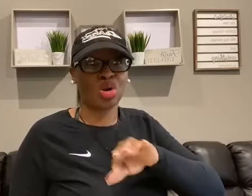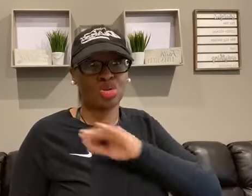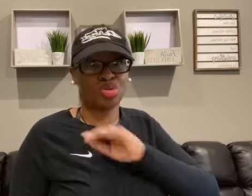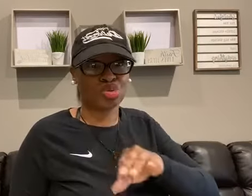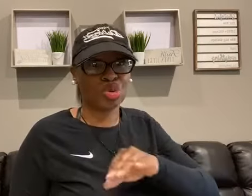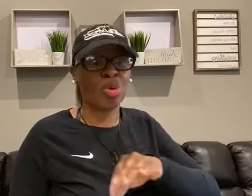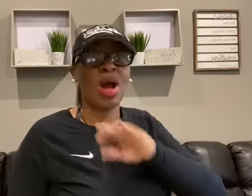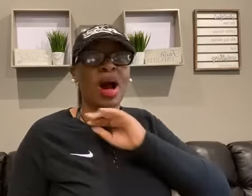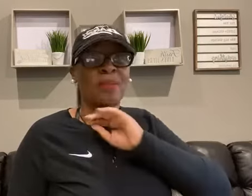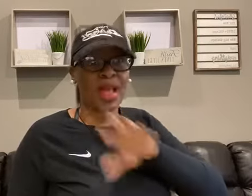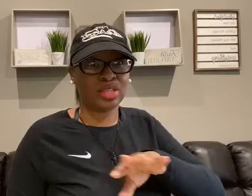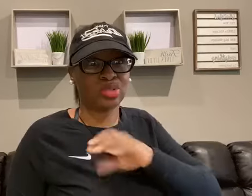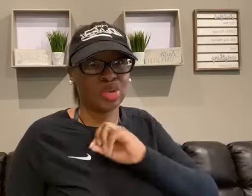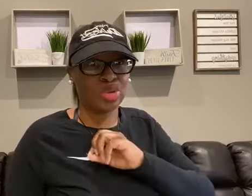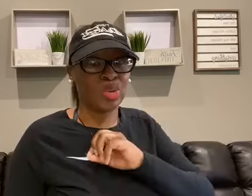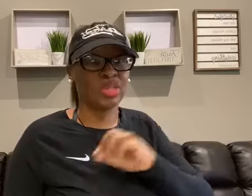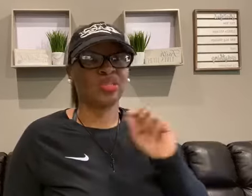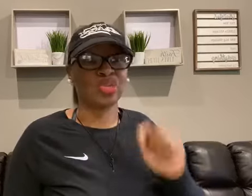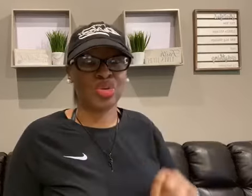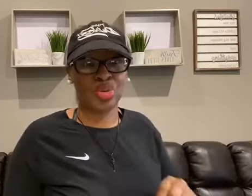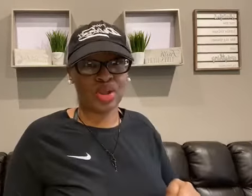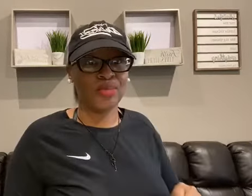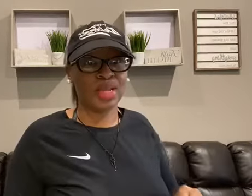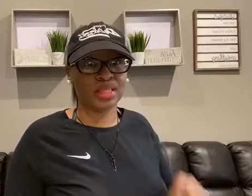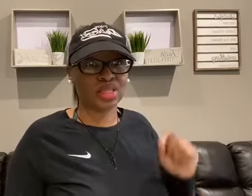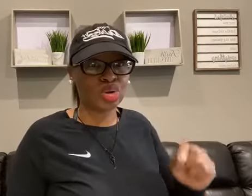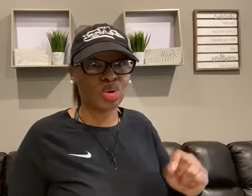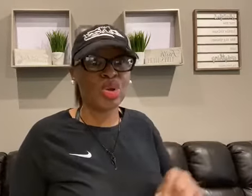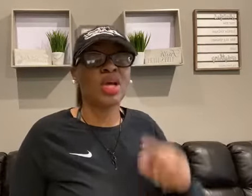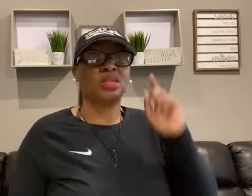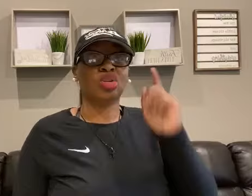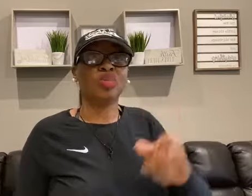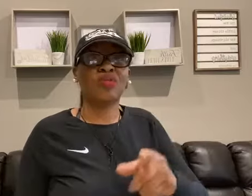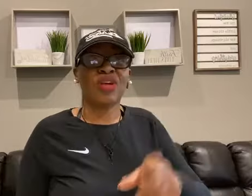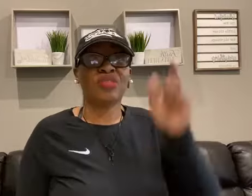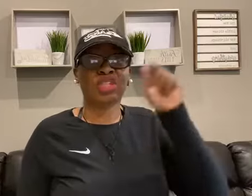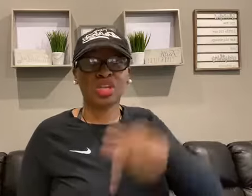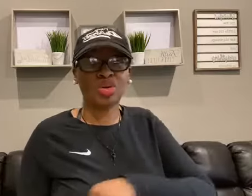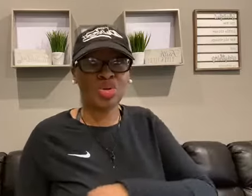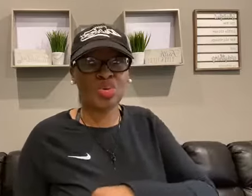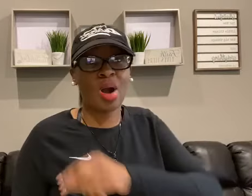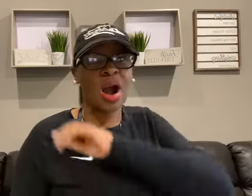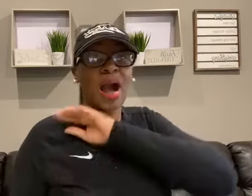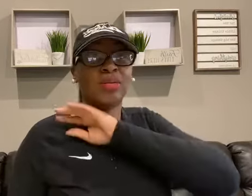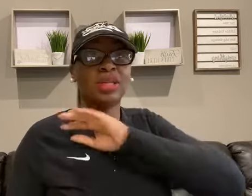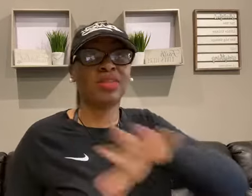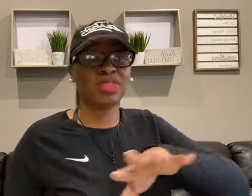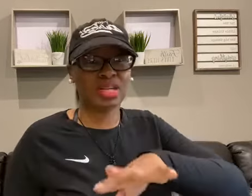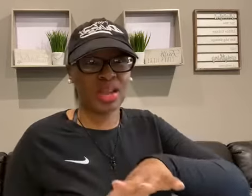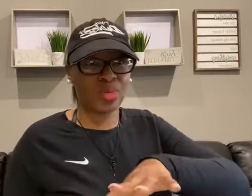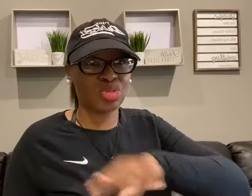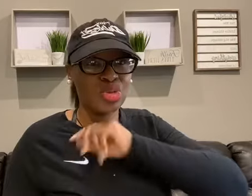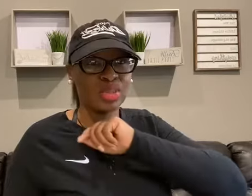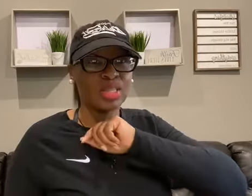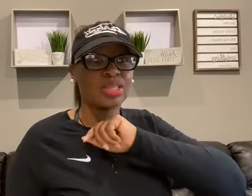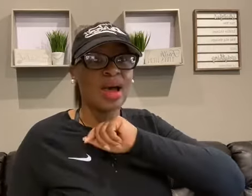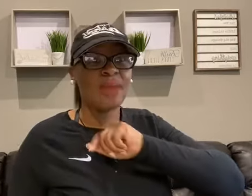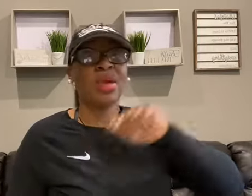walk you through. I'm answering those questions for you on your business. Cool. So do me a favor, share who you are. I'll love to connect with you at this time,